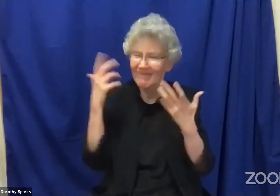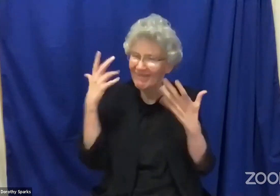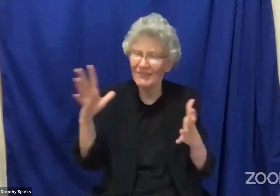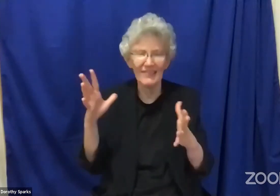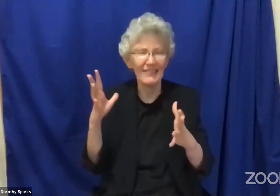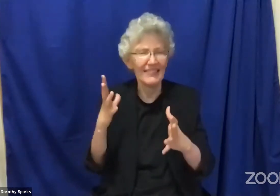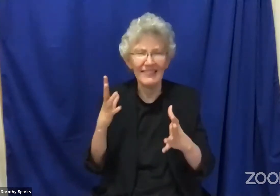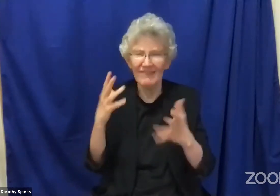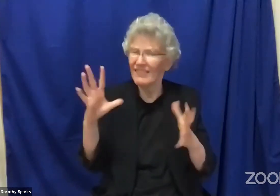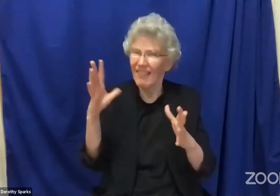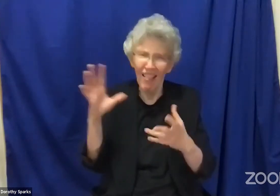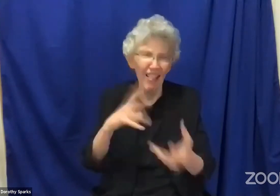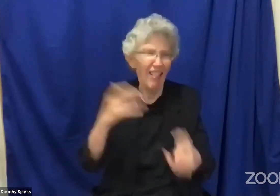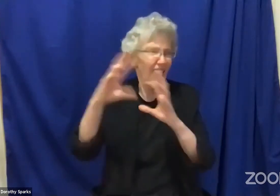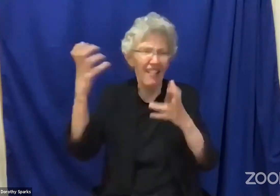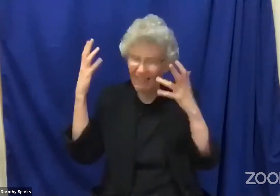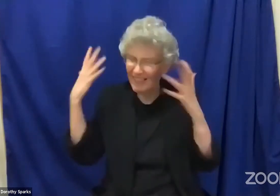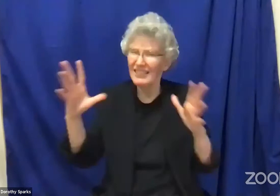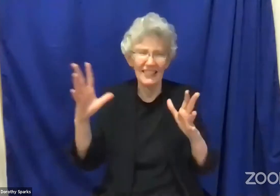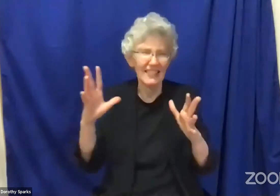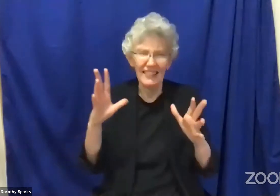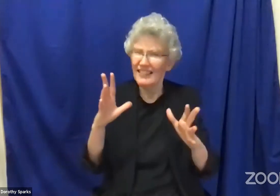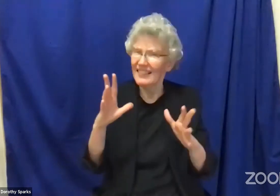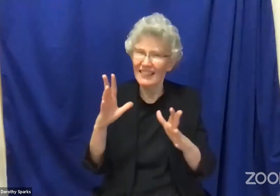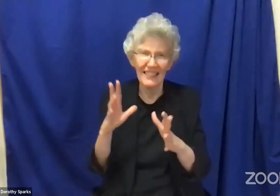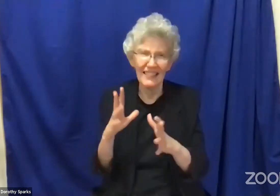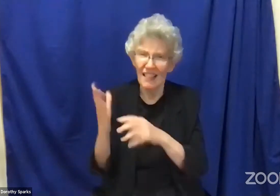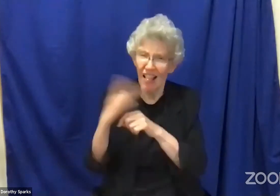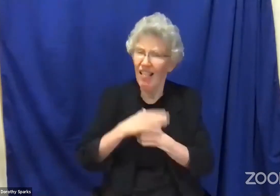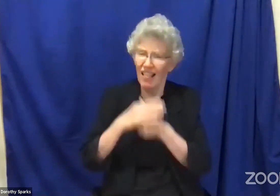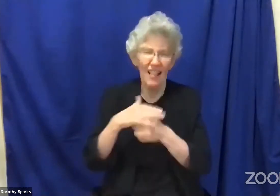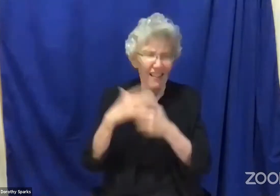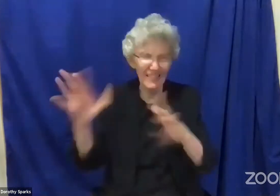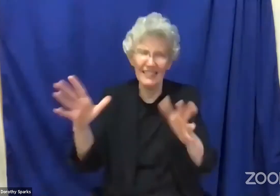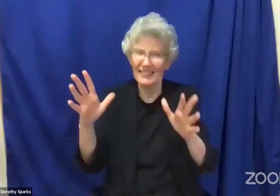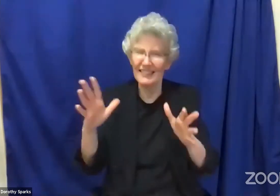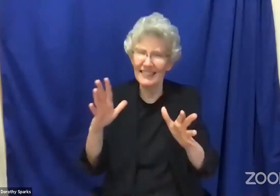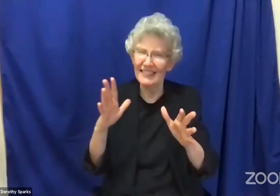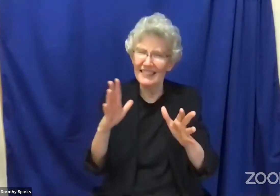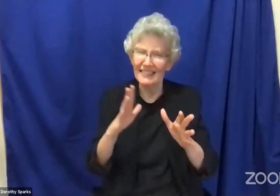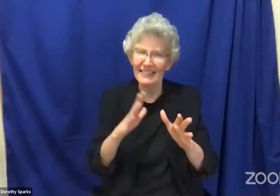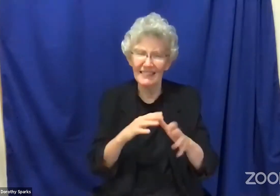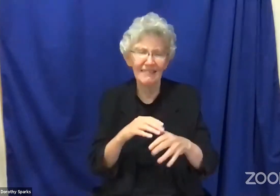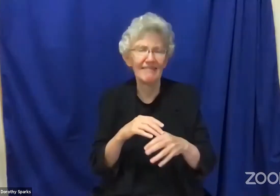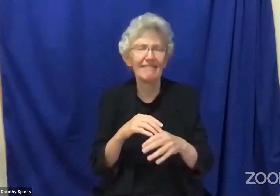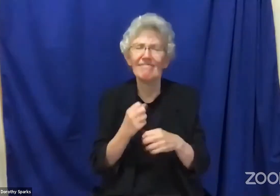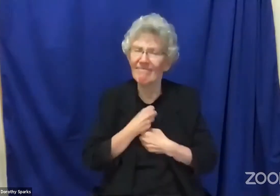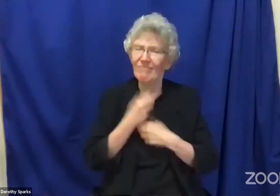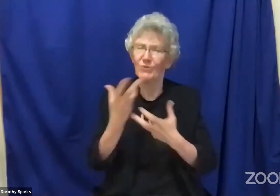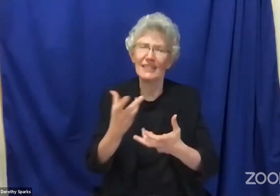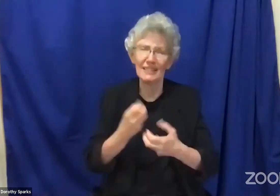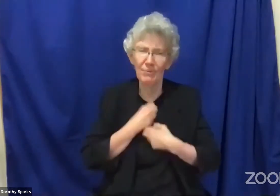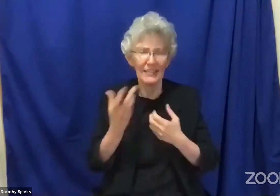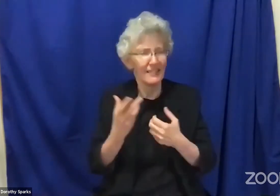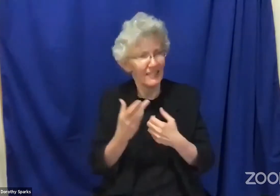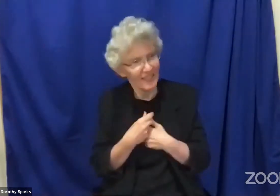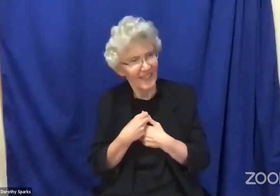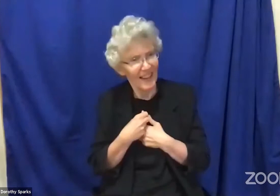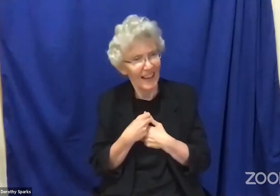And they also expressed about all of the oppression that the Black people have